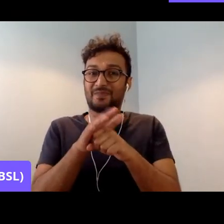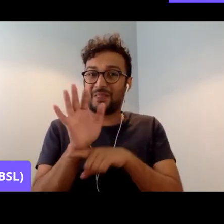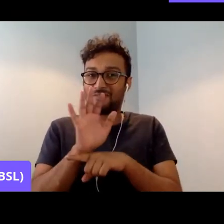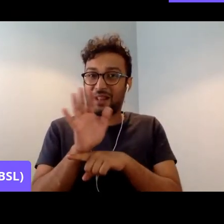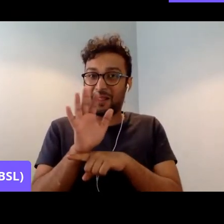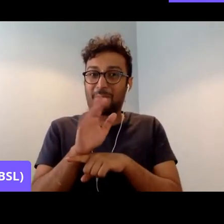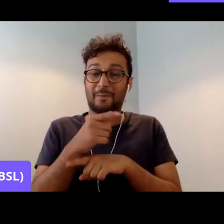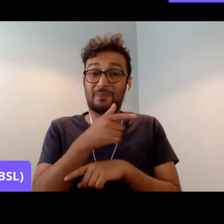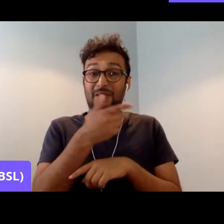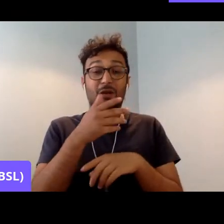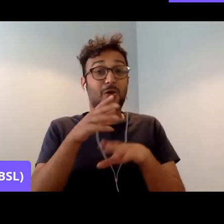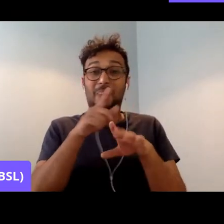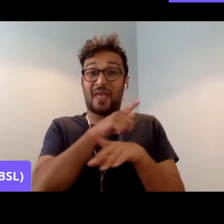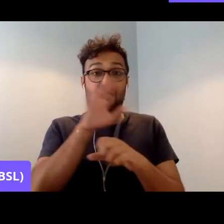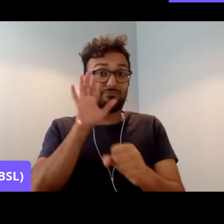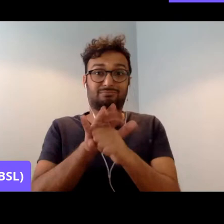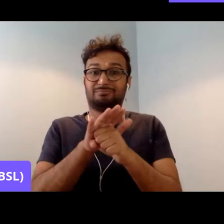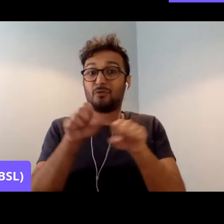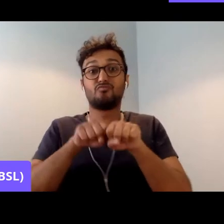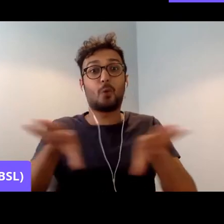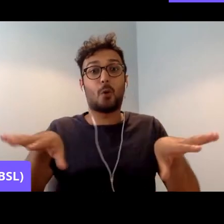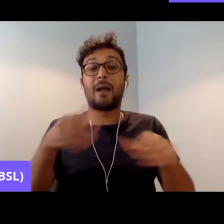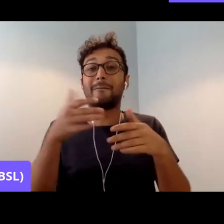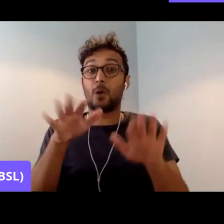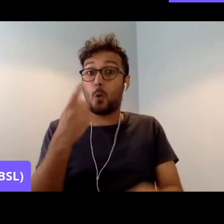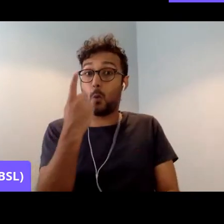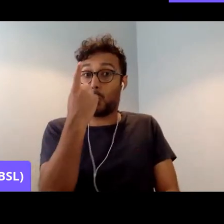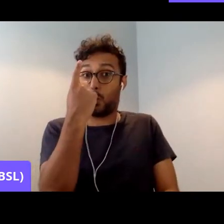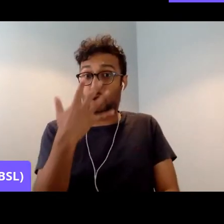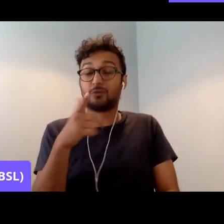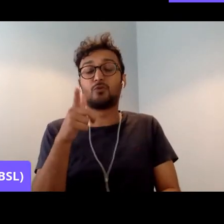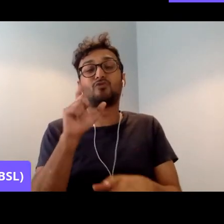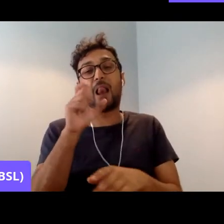it from being broadcast after one screening by Channel 4.